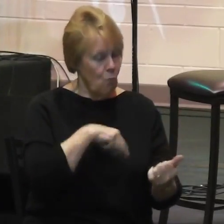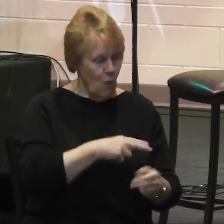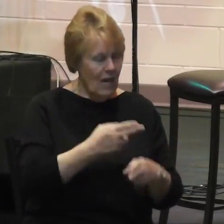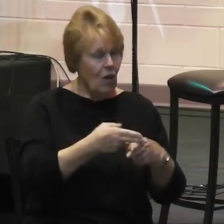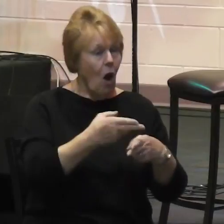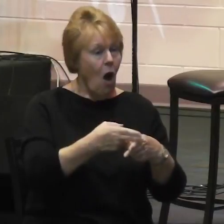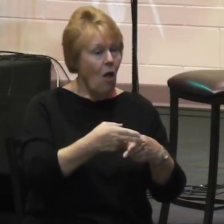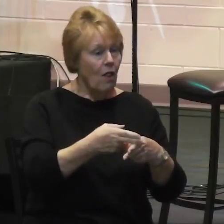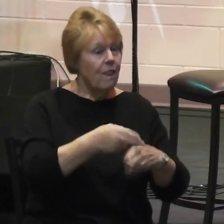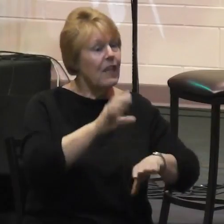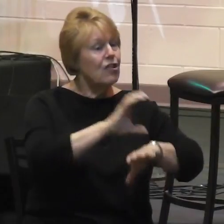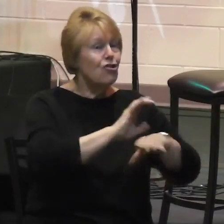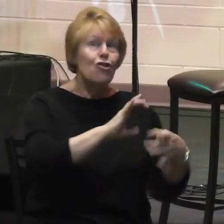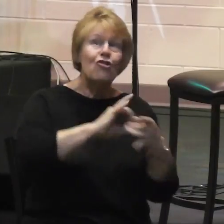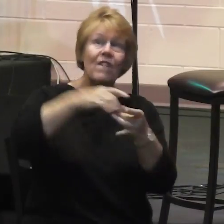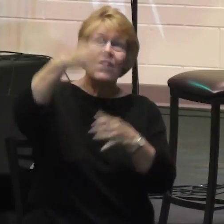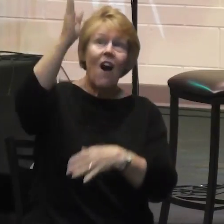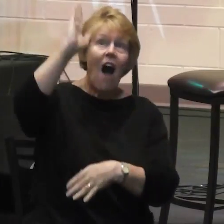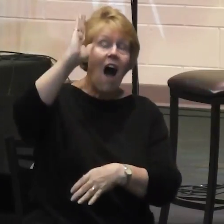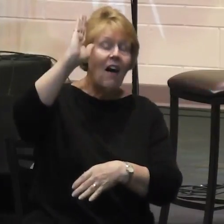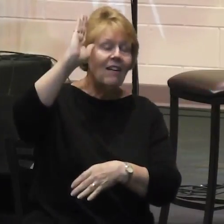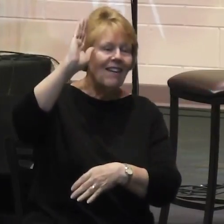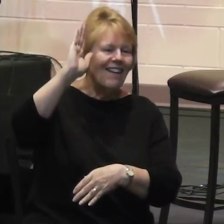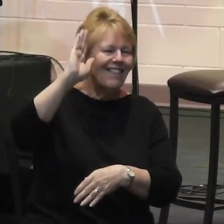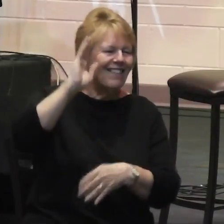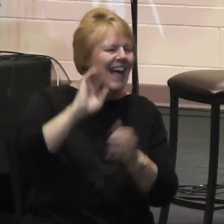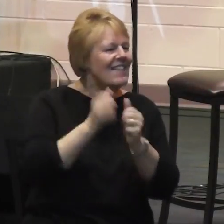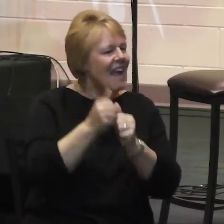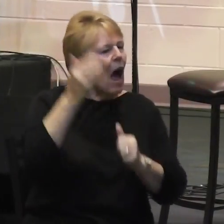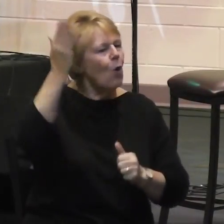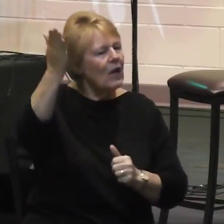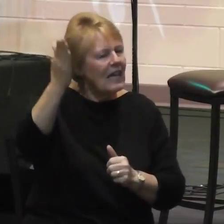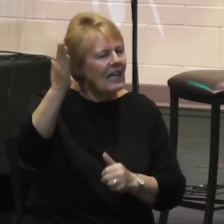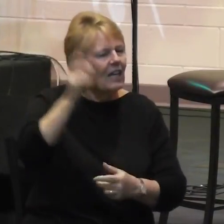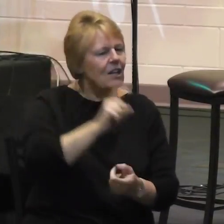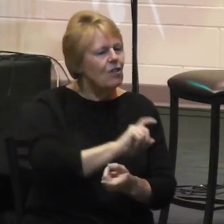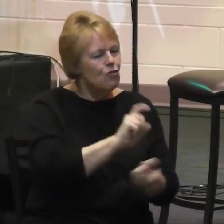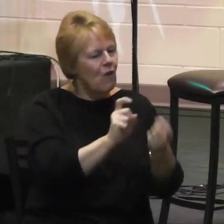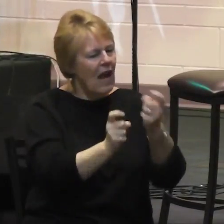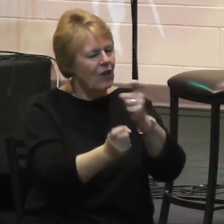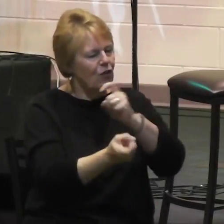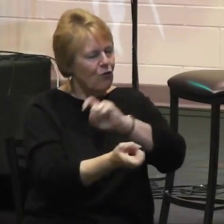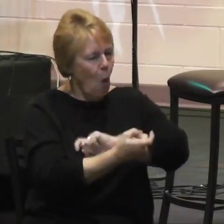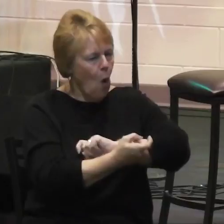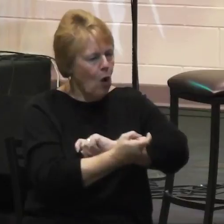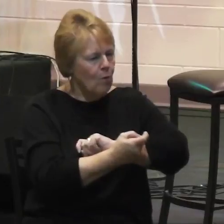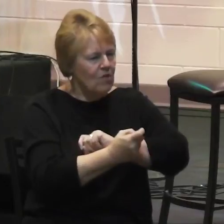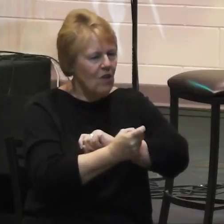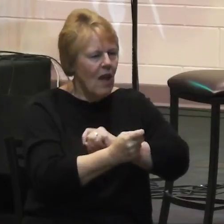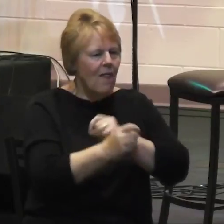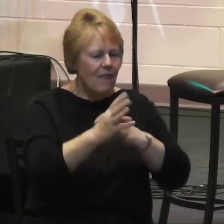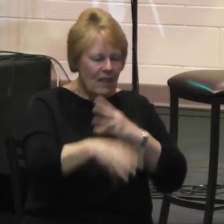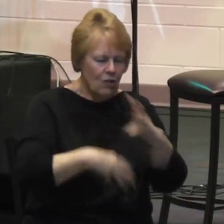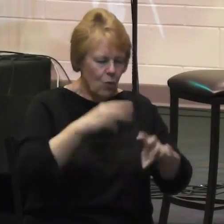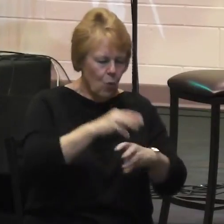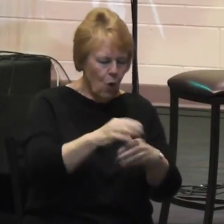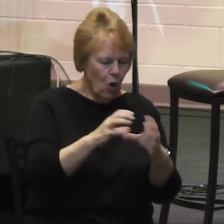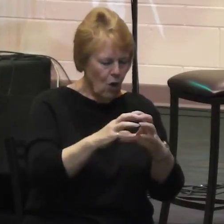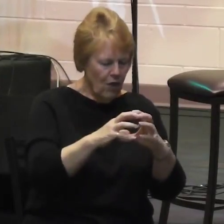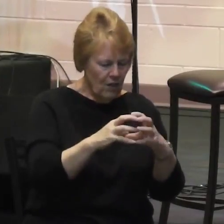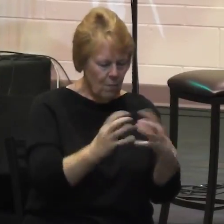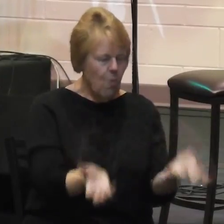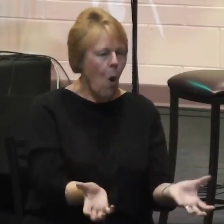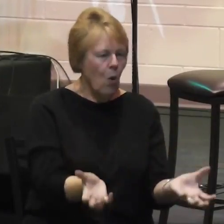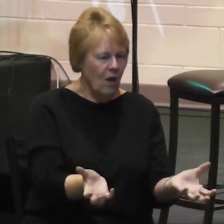His instrument for the transformation of a broken world. The initiative was called Msafara, which means